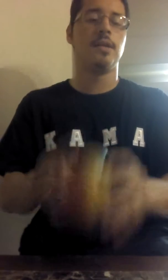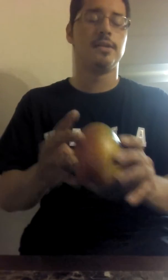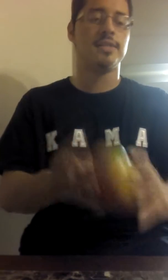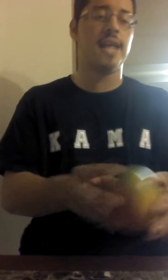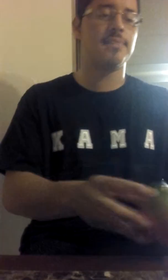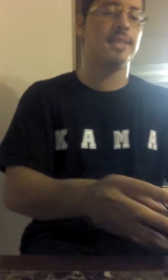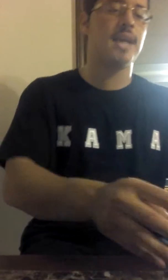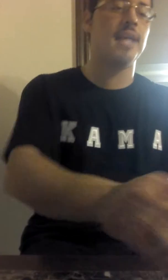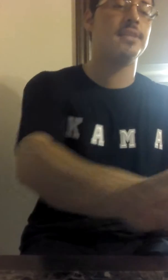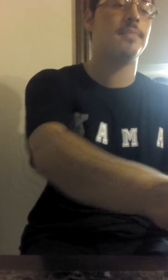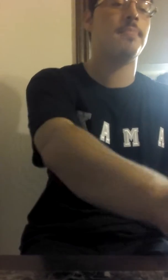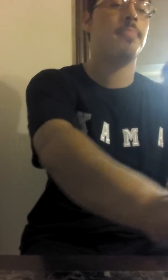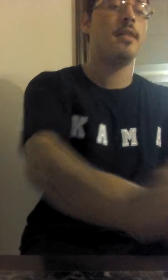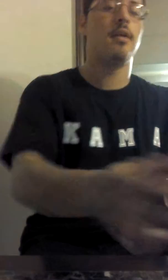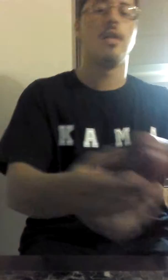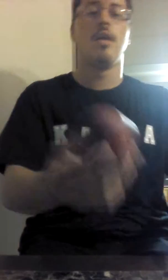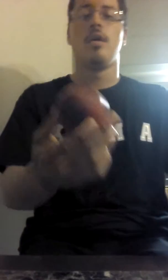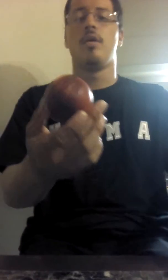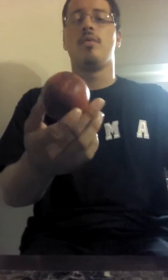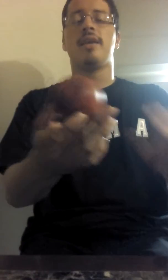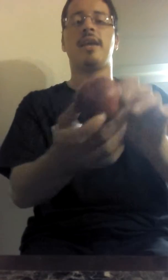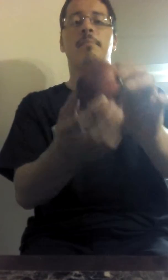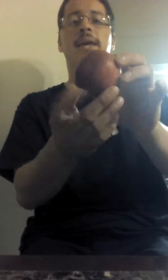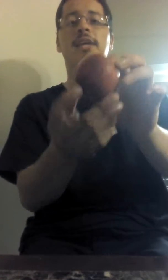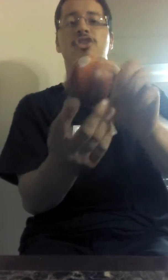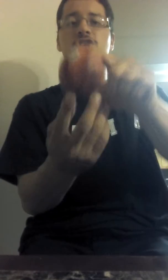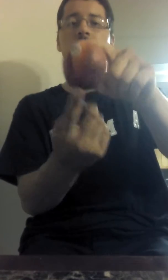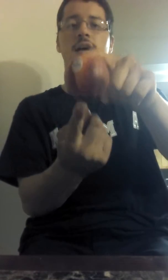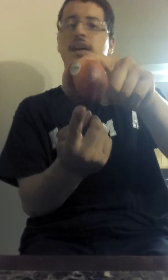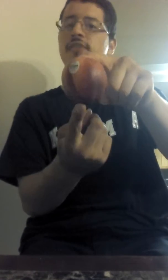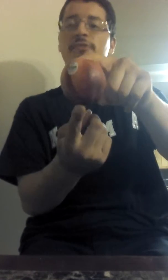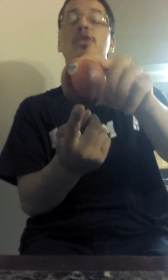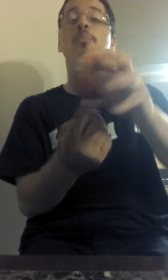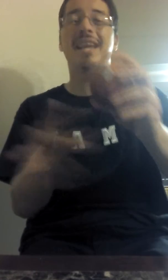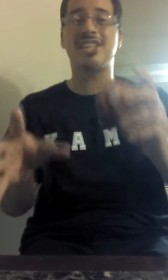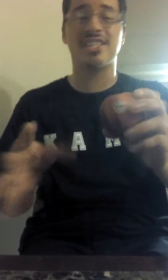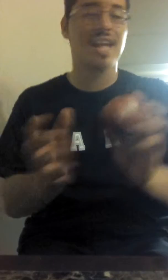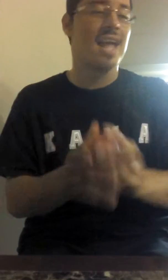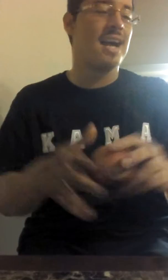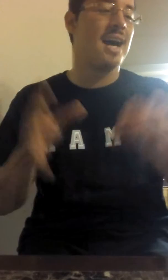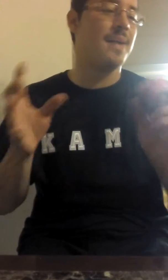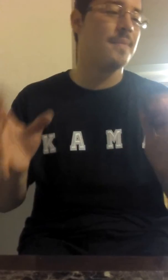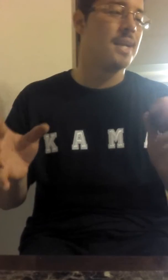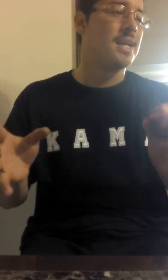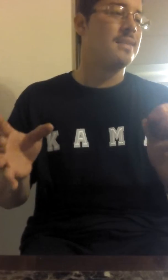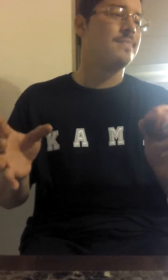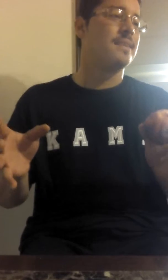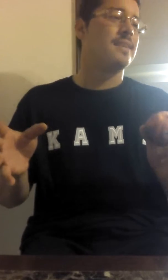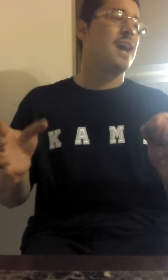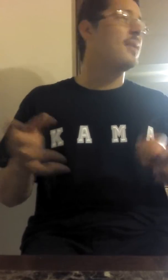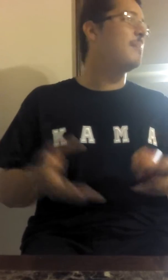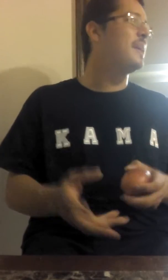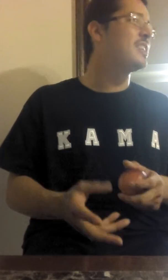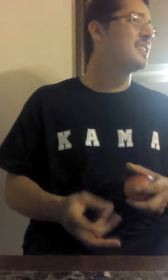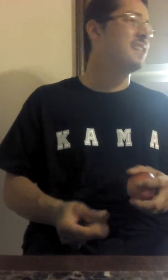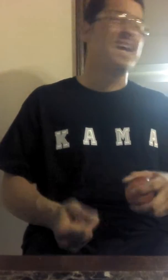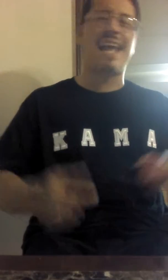Slice them and dice them. Slice them and dice We get a peach. A few peaches. How many peaches? Like